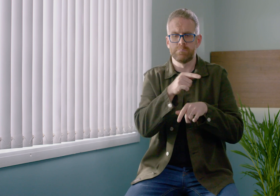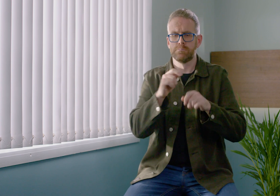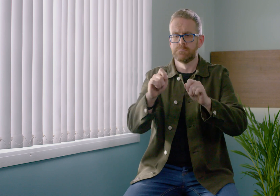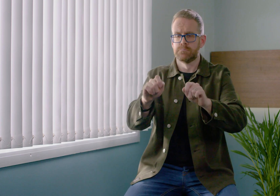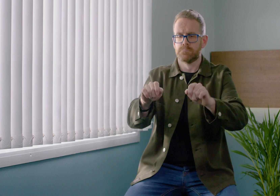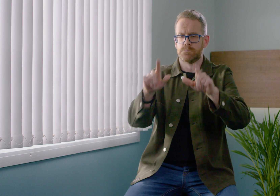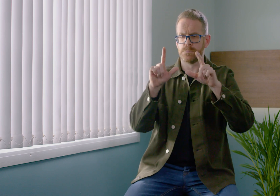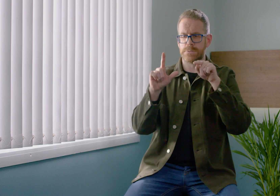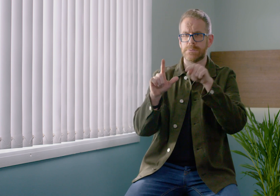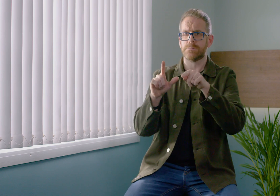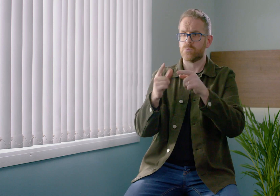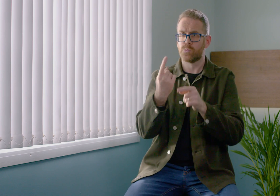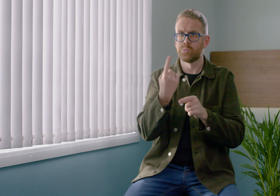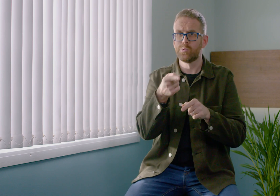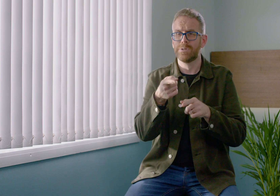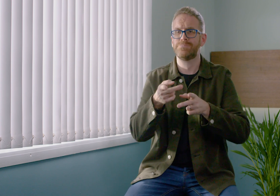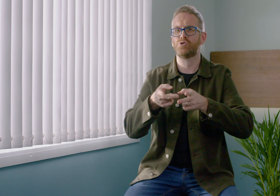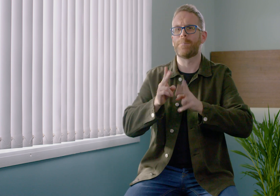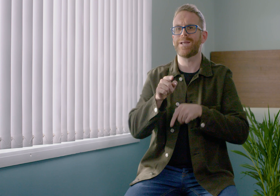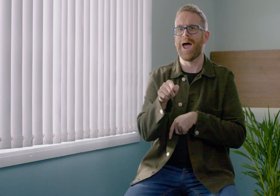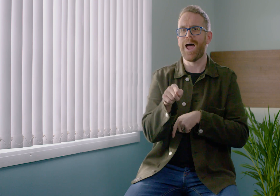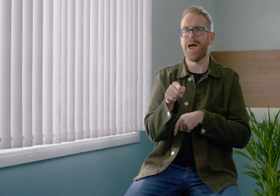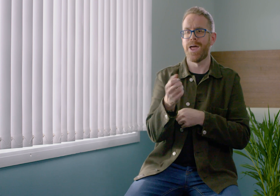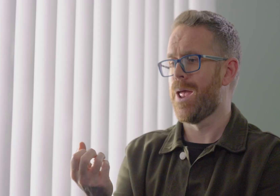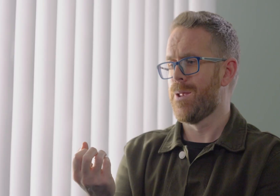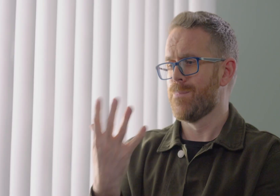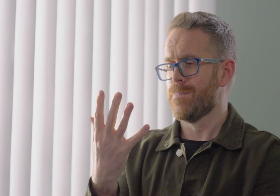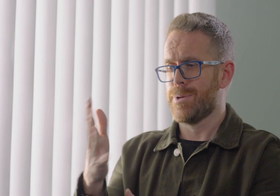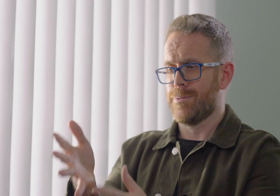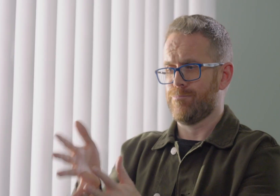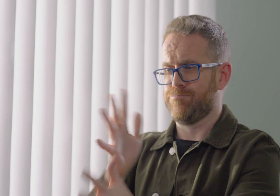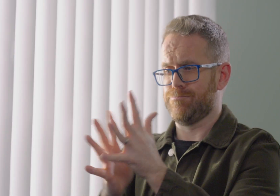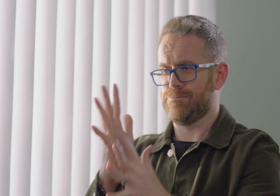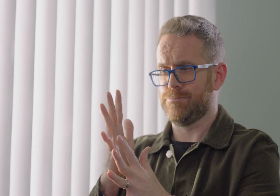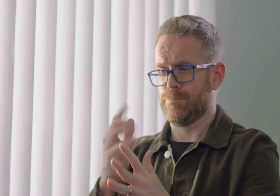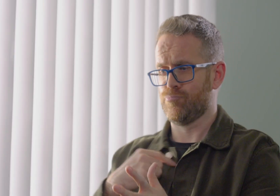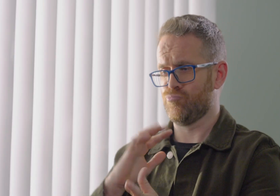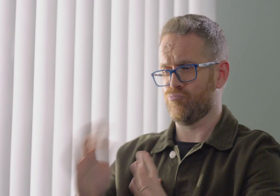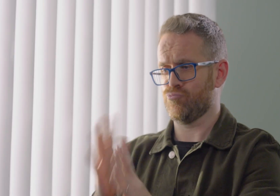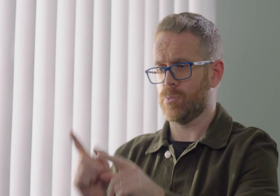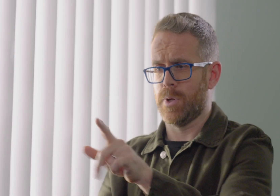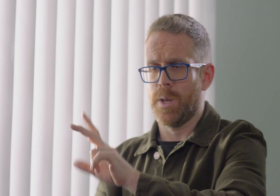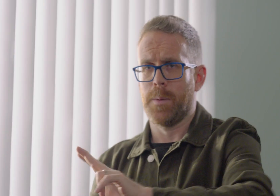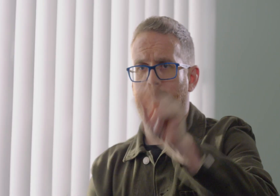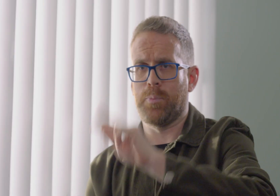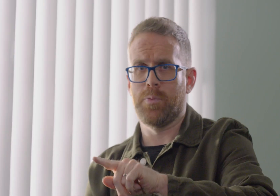the professional can bring up an interpreter on screen there with them to help interpret in the room with the deaf person.